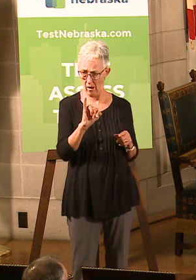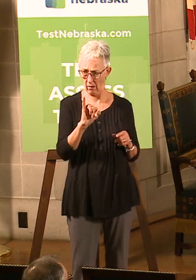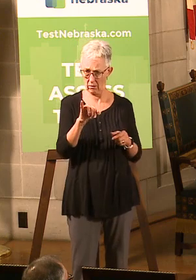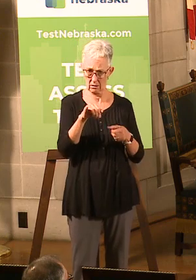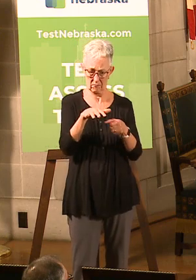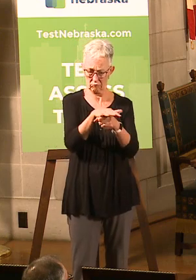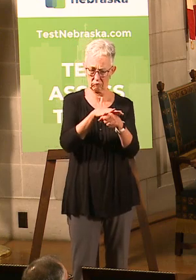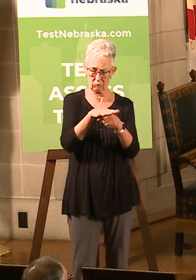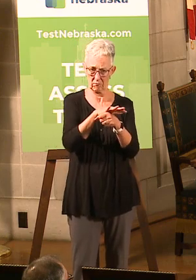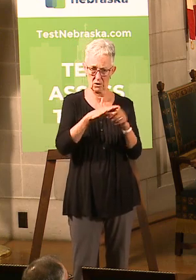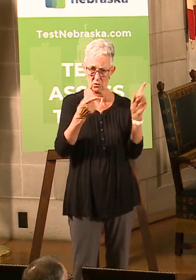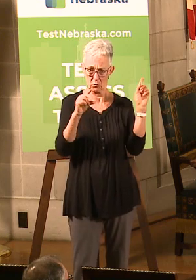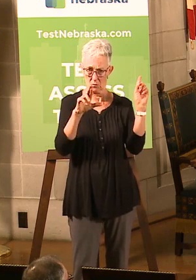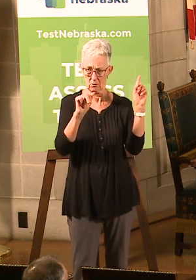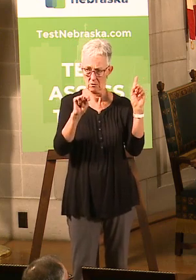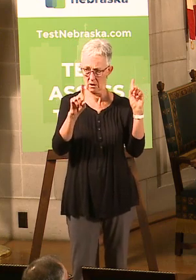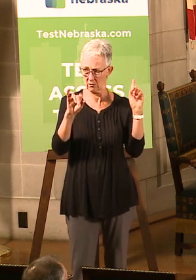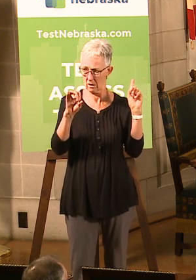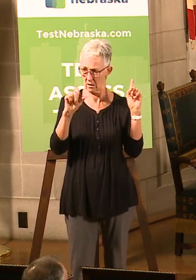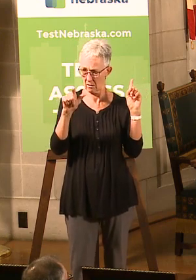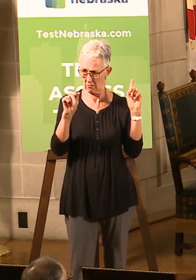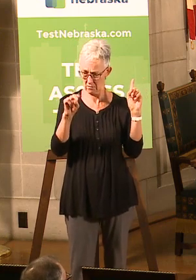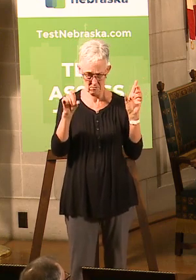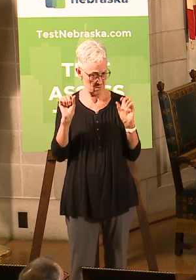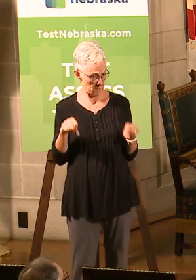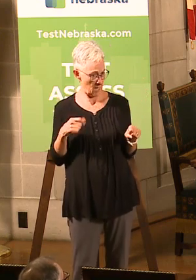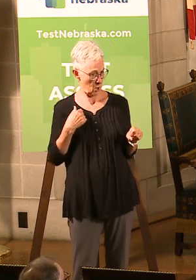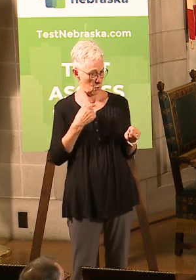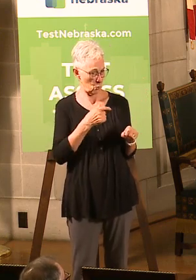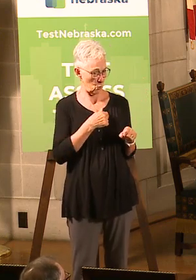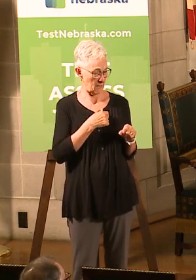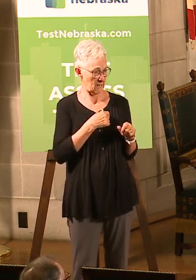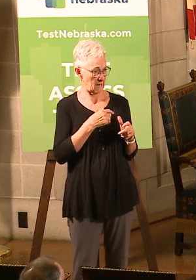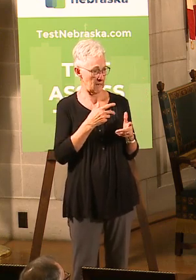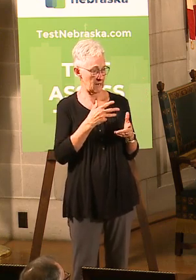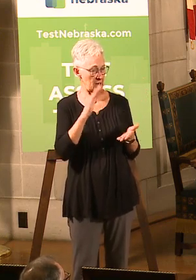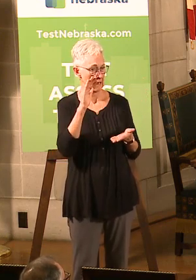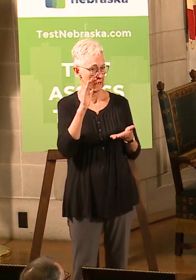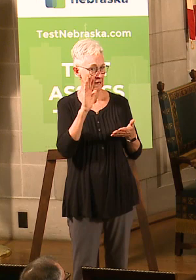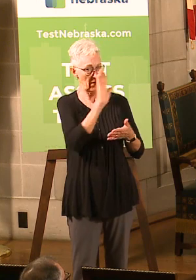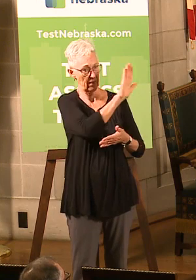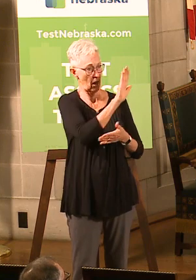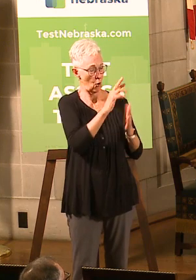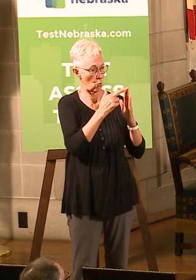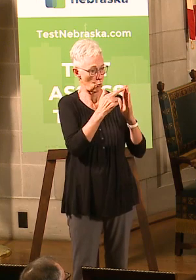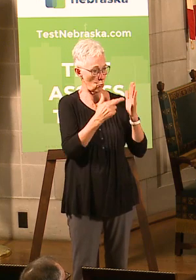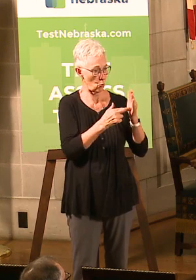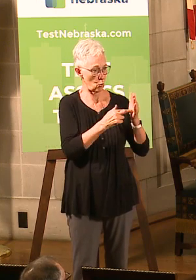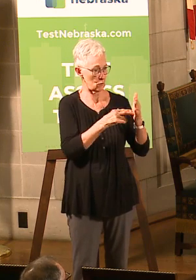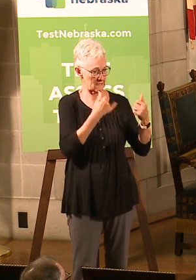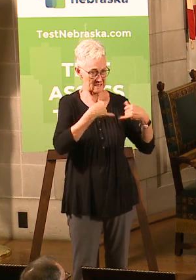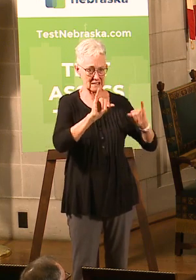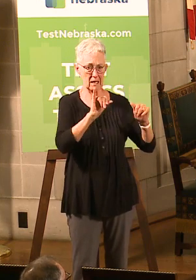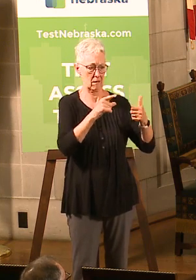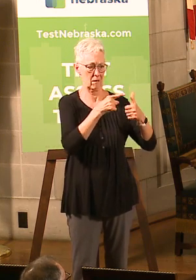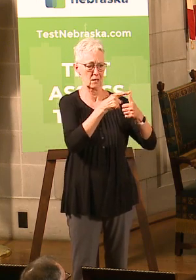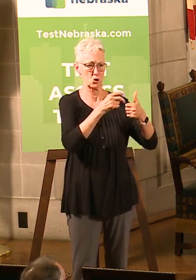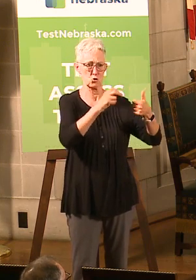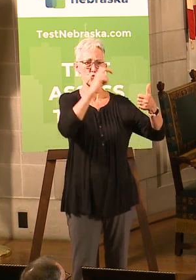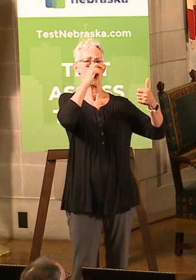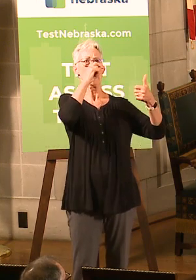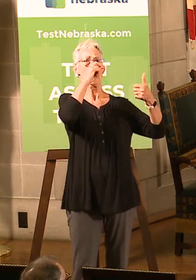work closely with the local public health directors with regard to what phase they should be in. And I'd say, Steve, just stay tuned.